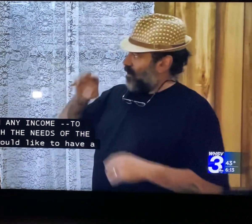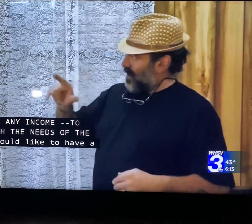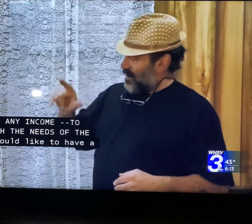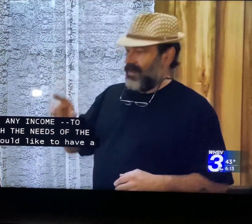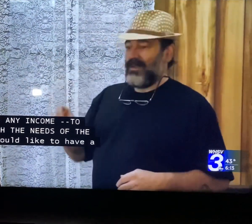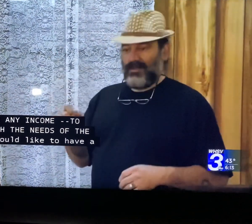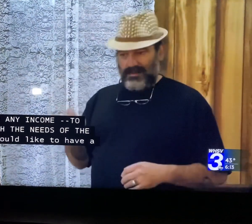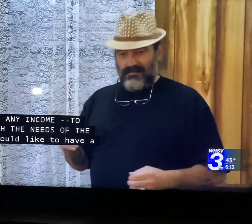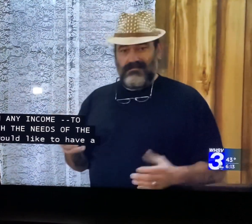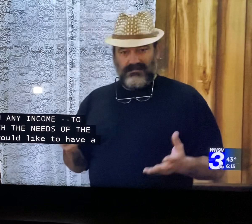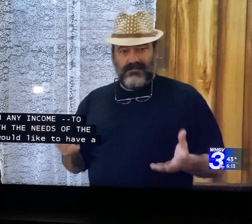AC to be mounted on the walls.